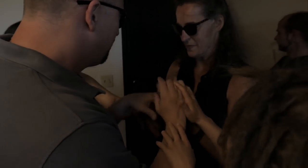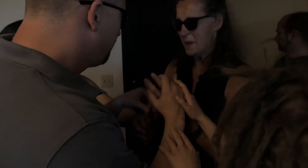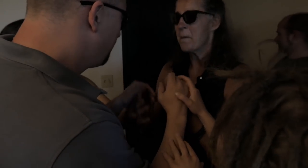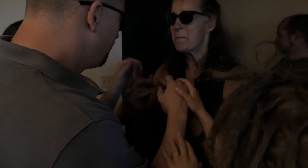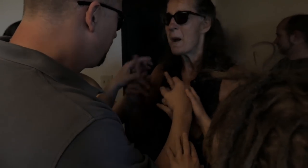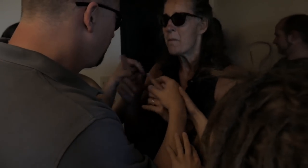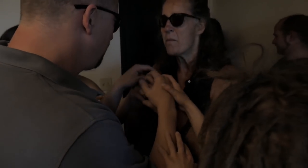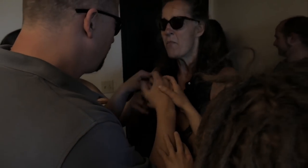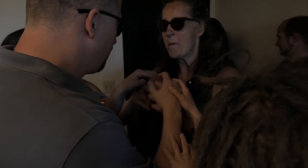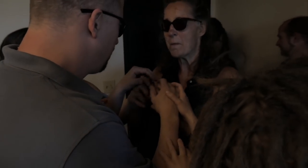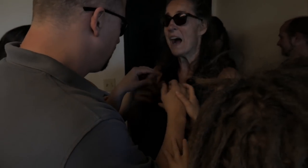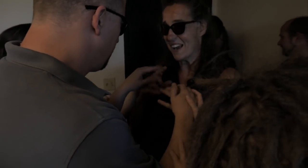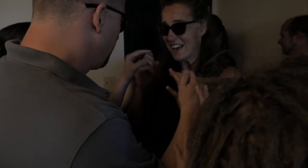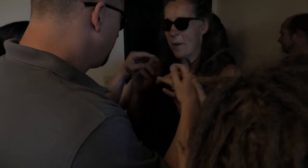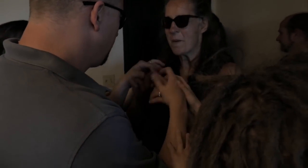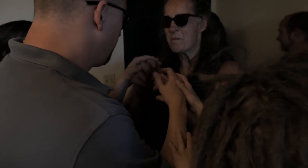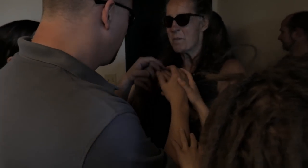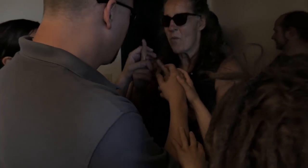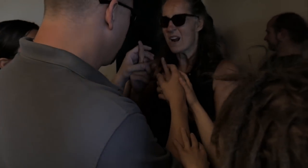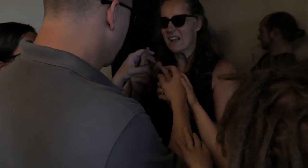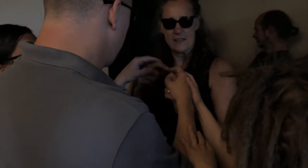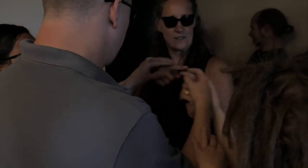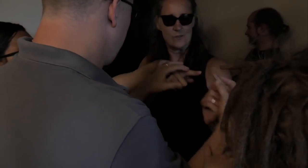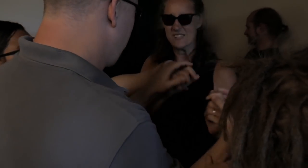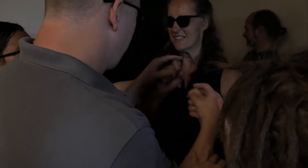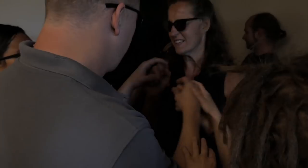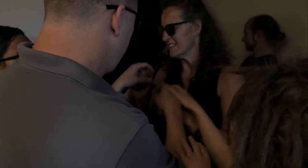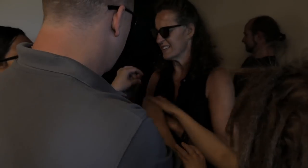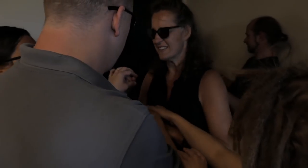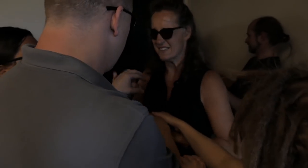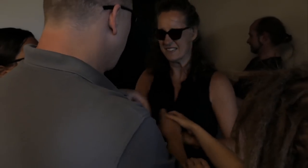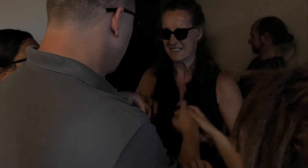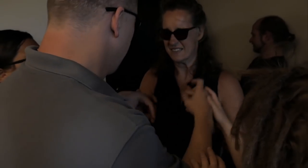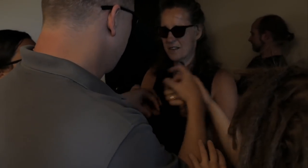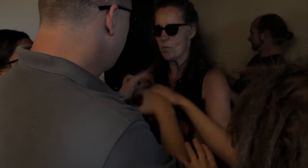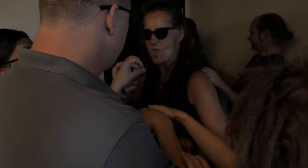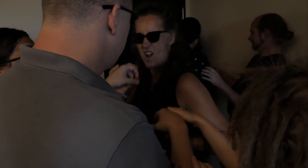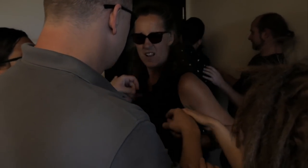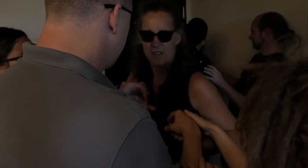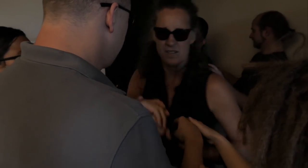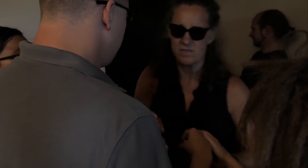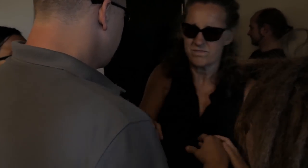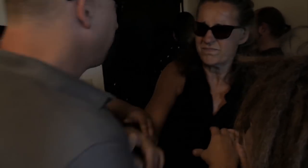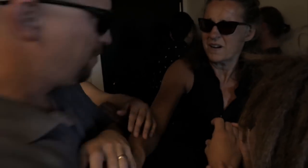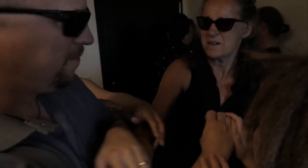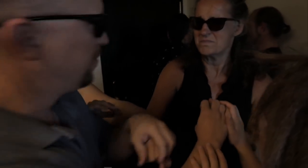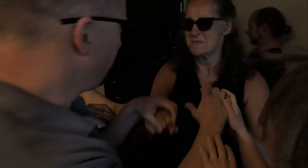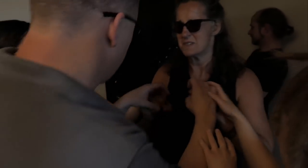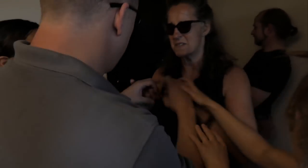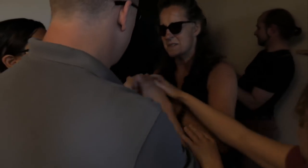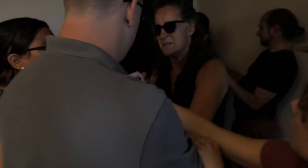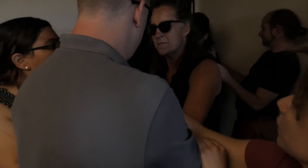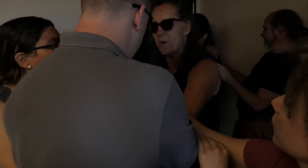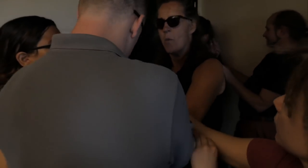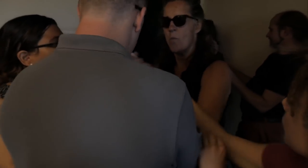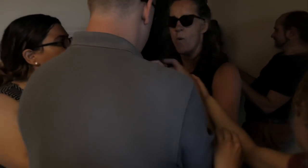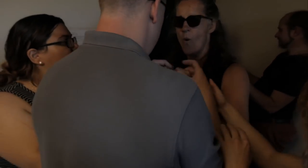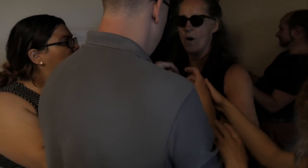One problem is that when they are fighting, the punching needs to feel more realistic, more